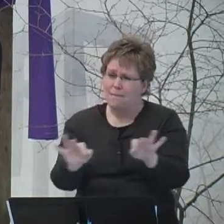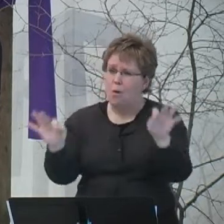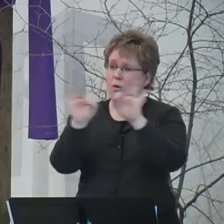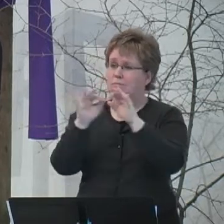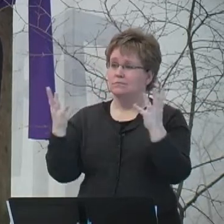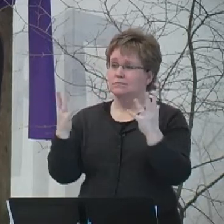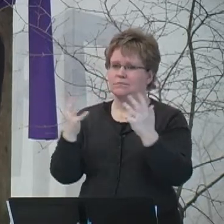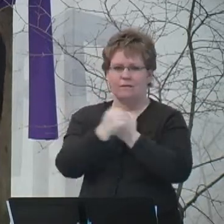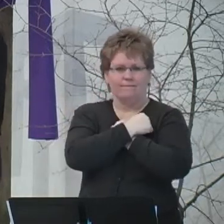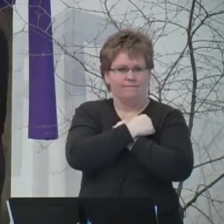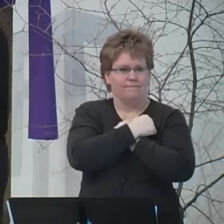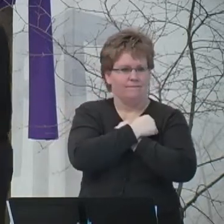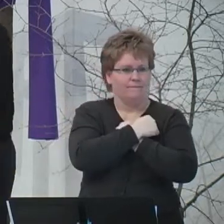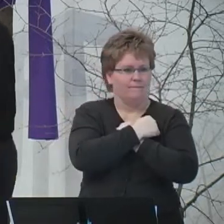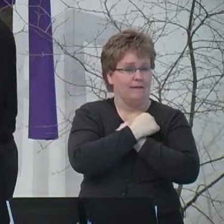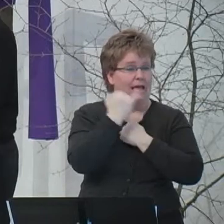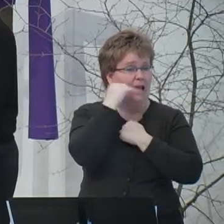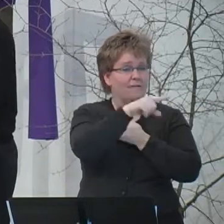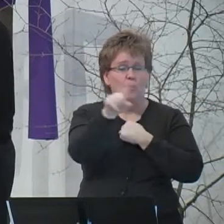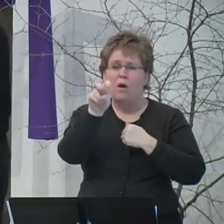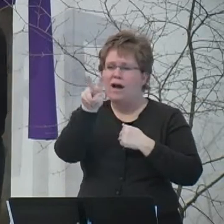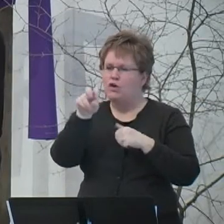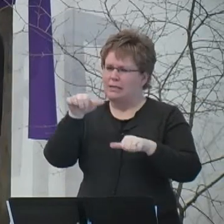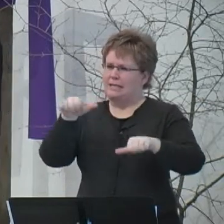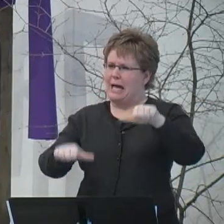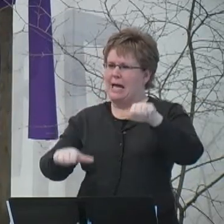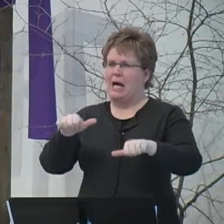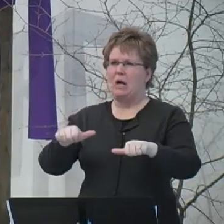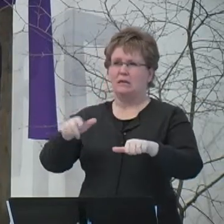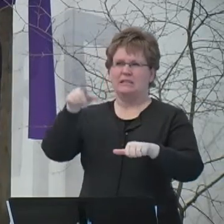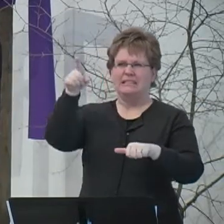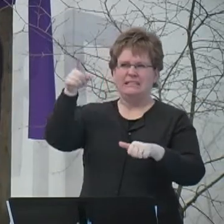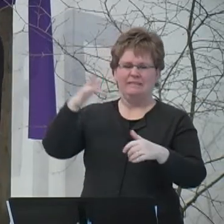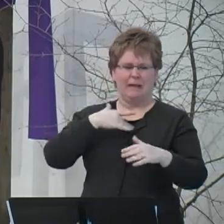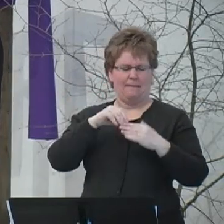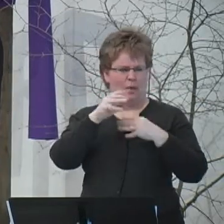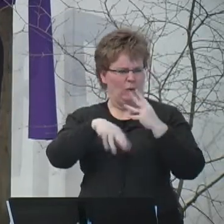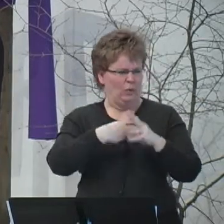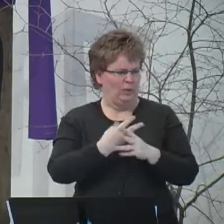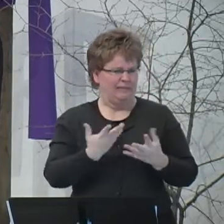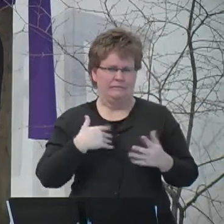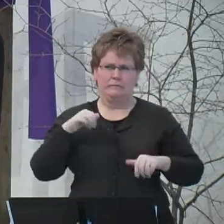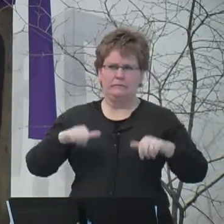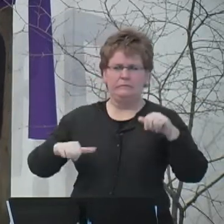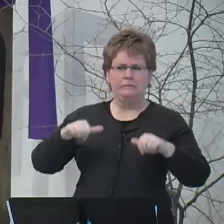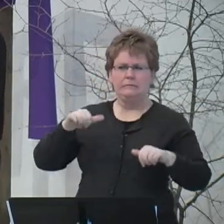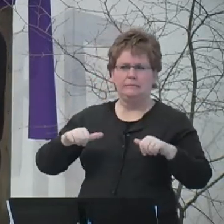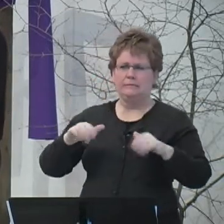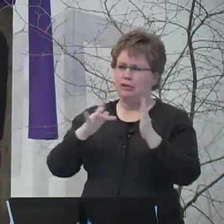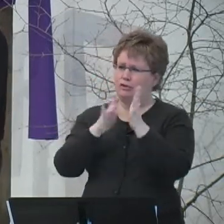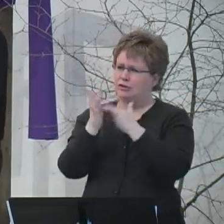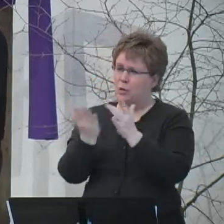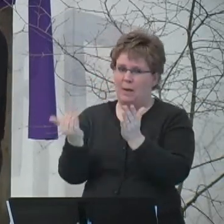And if there's ever any doubt about how God feels about the world, Jesus says it again in the very next verse,